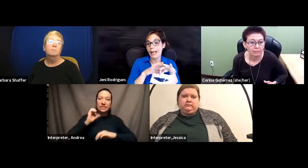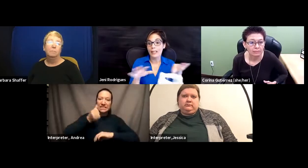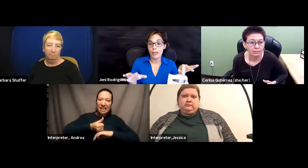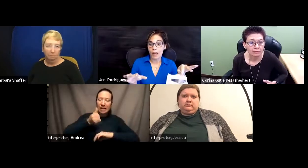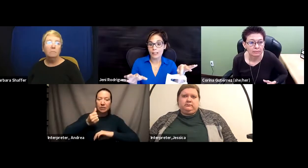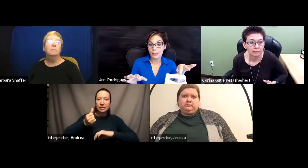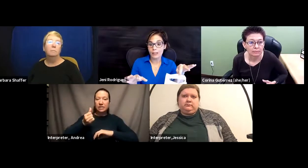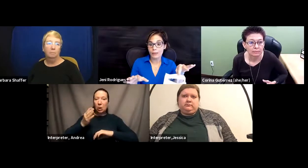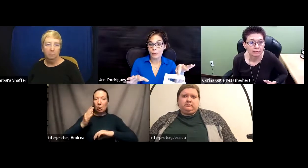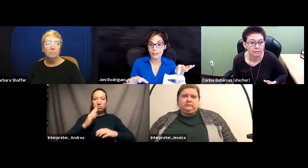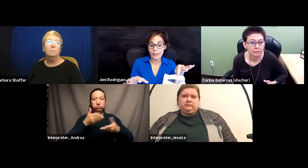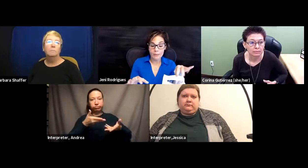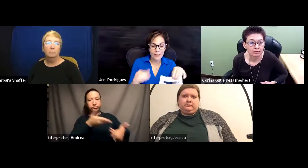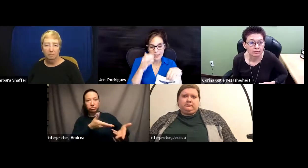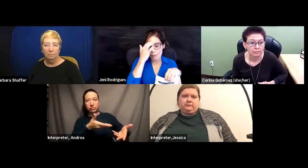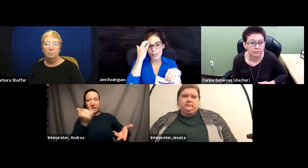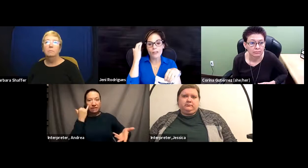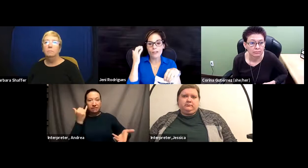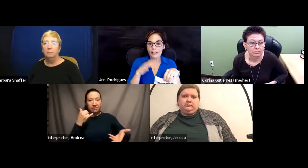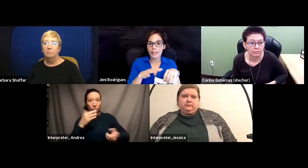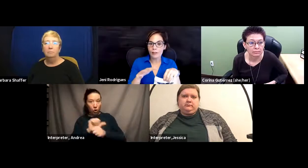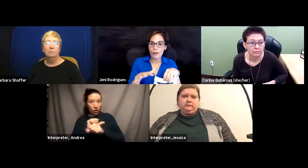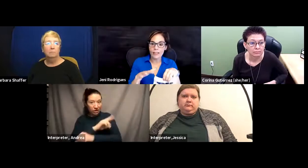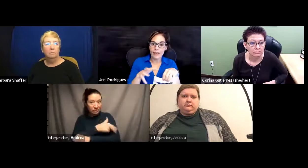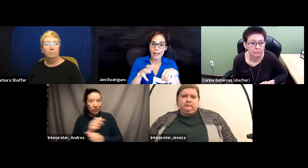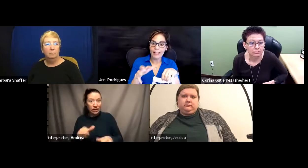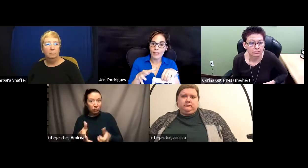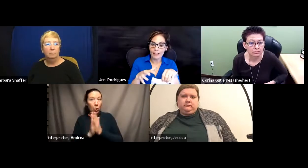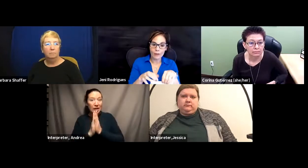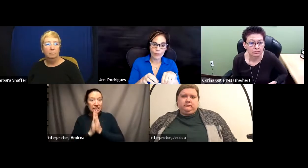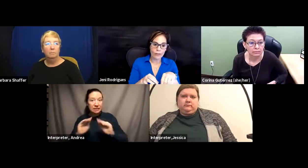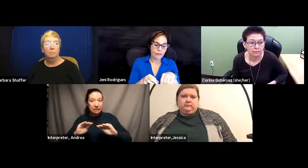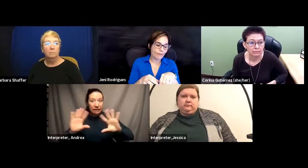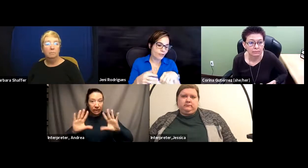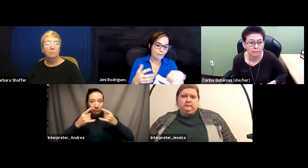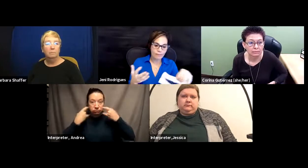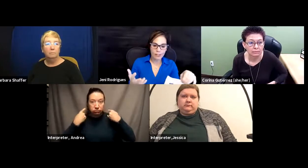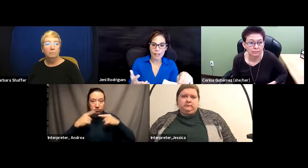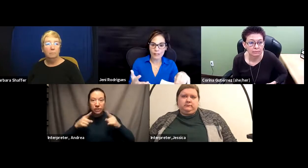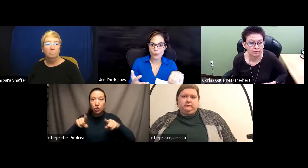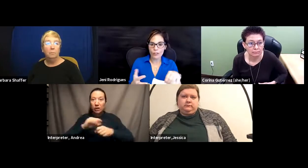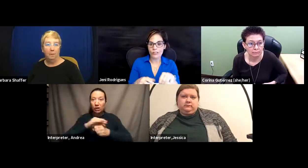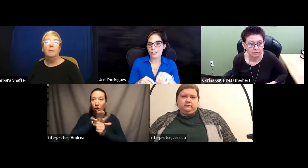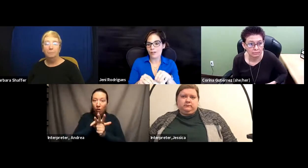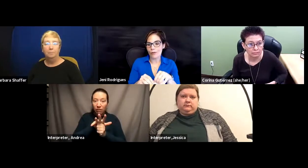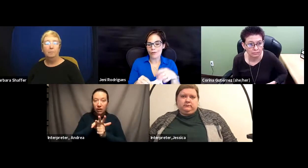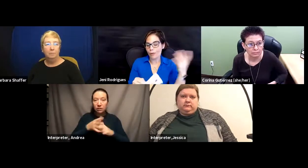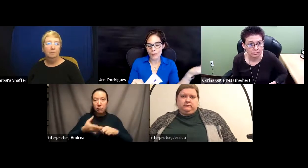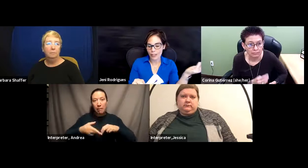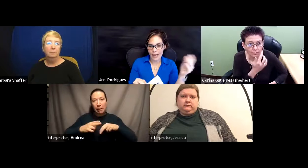anyone in the hospital can request them. But during COVID, at the height of it, there were supply shortages and so nobody really